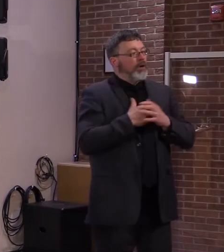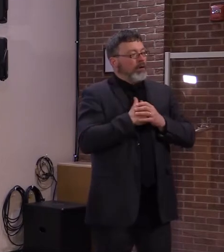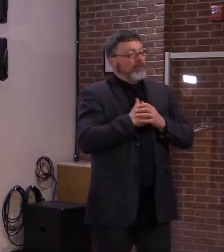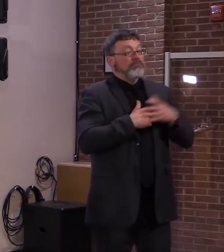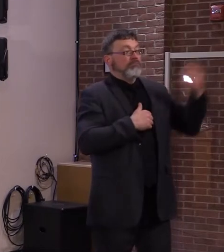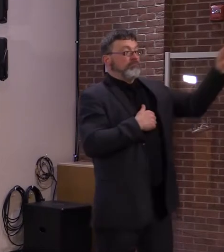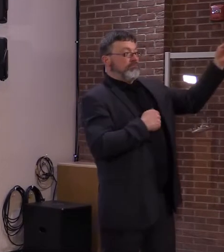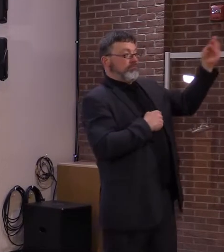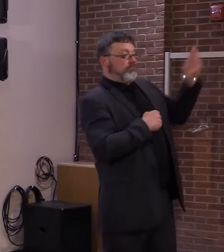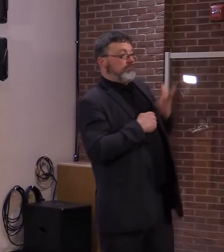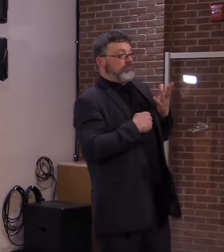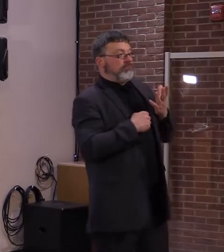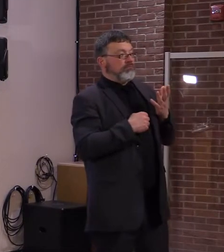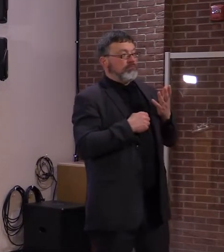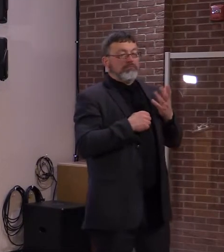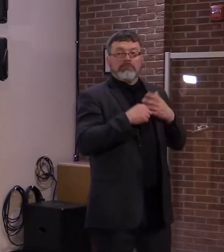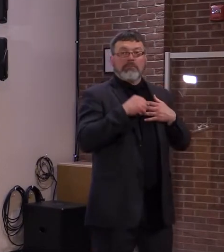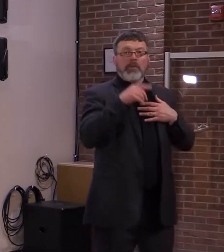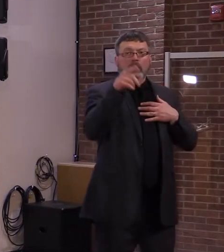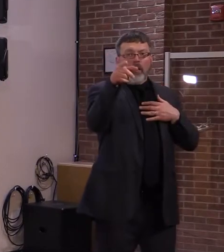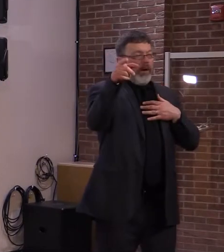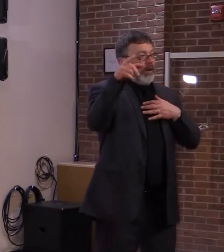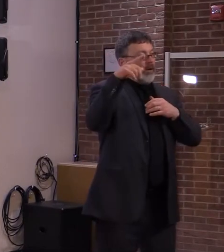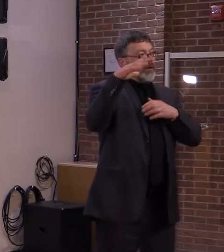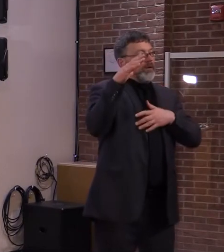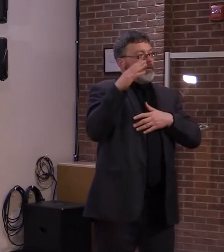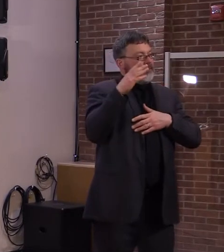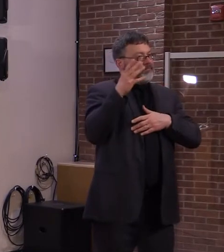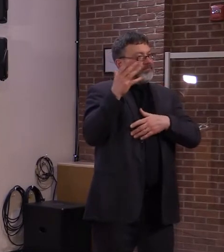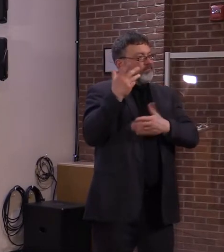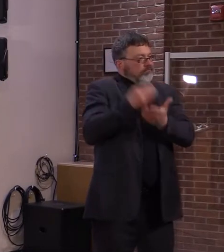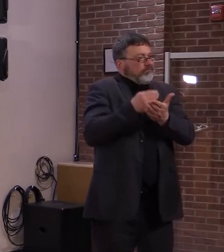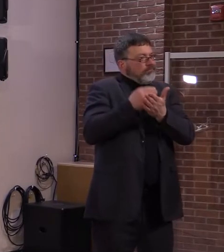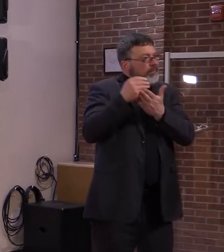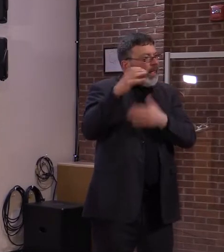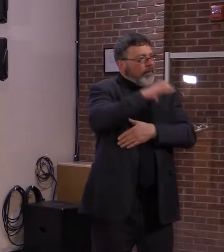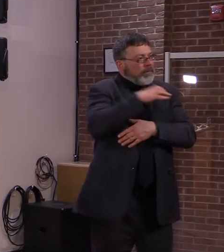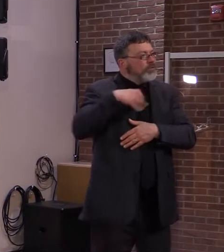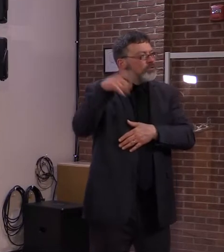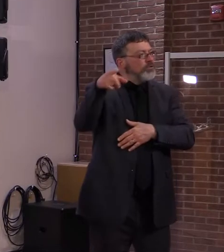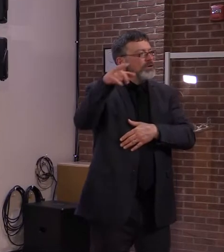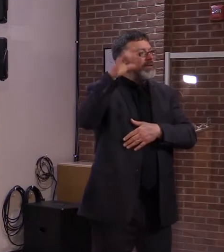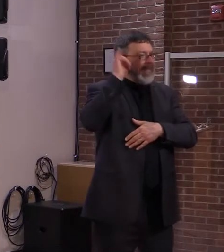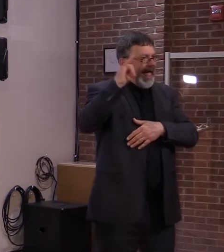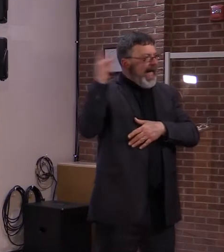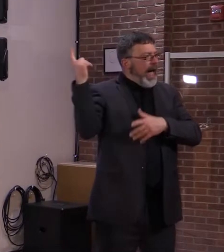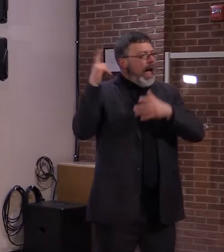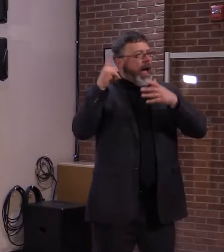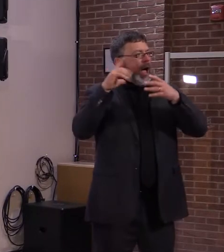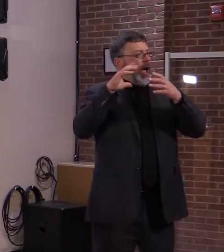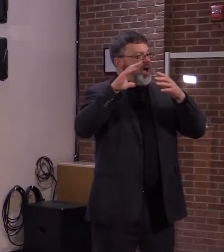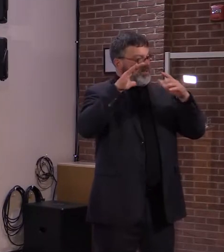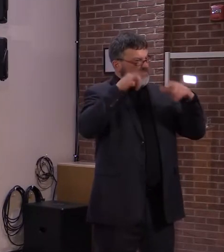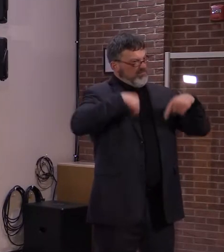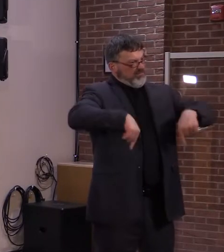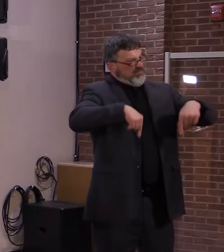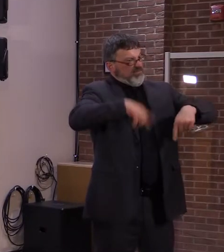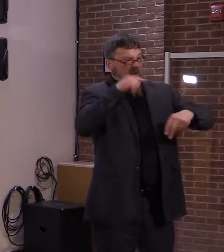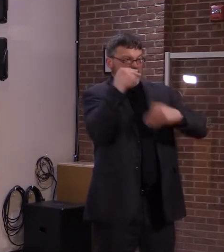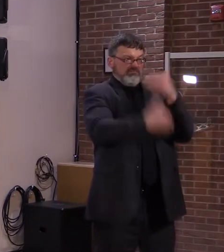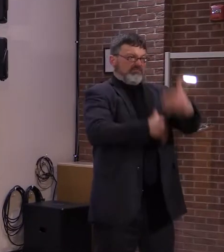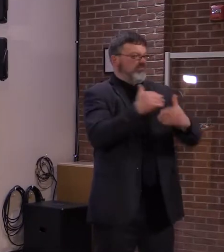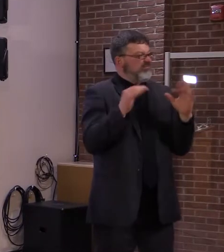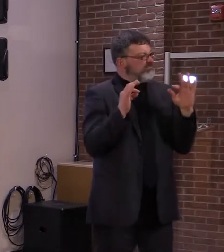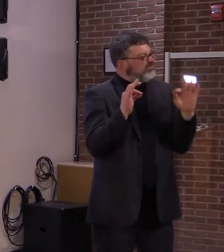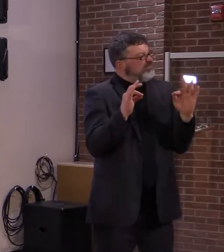Not only were we the first to reach 90% of our most vulnerable population, those over the age of 65 with at least